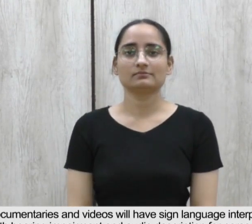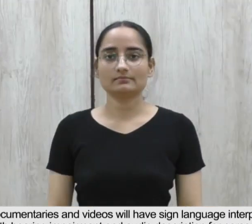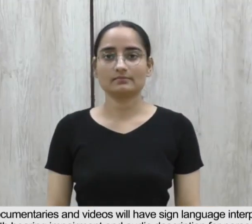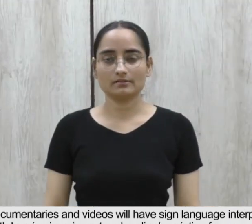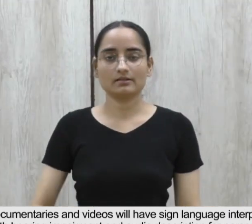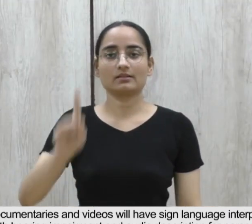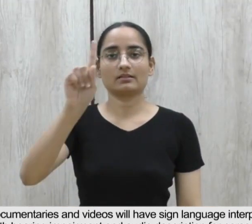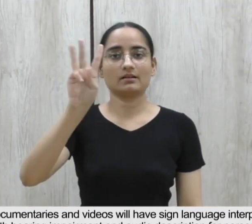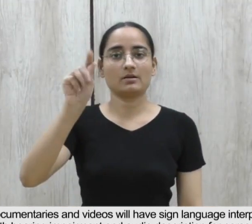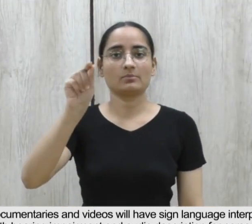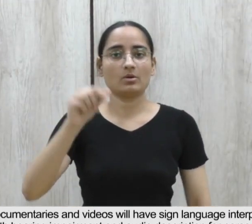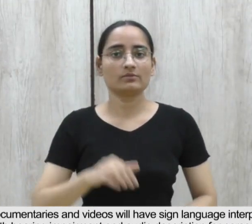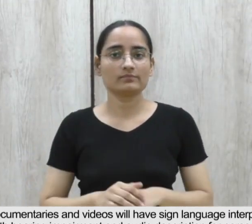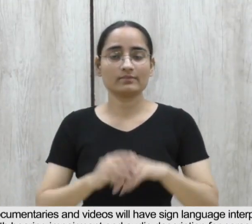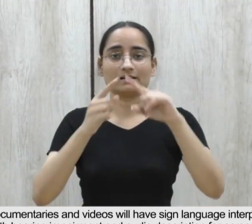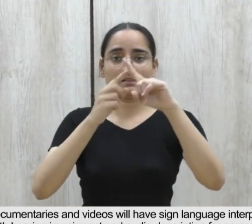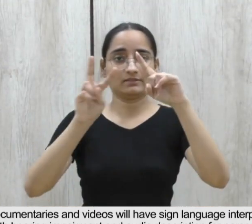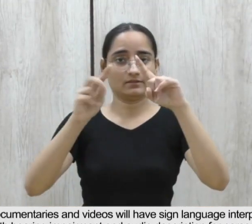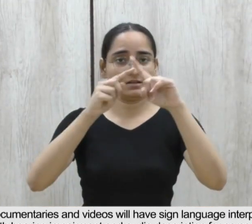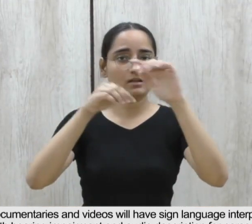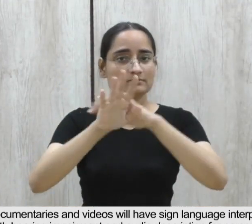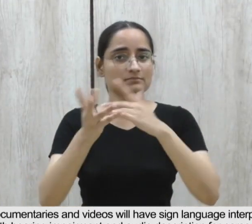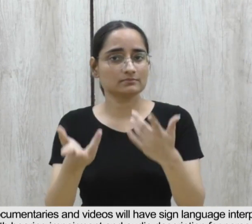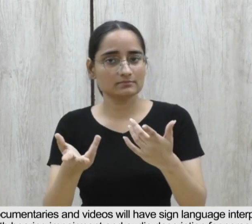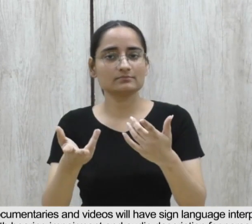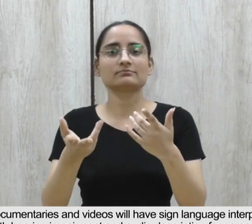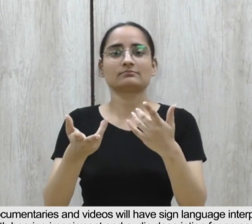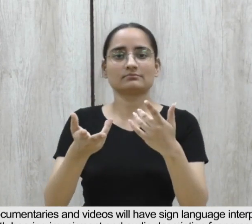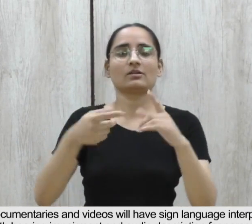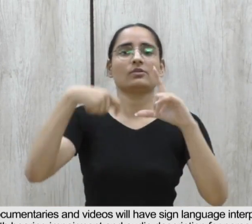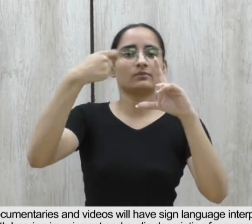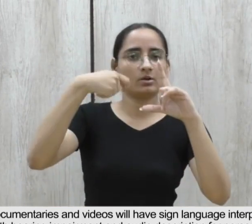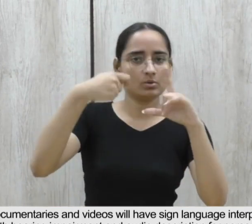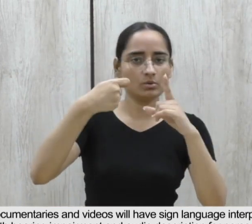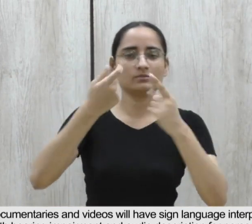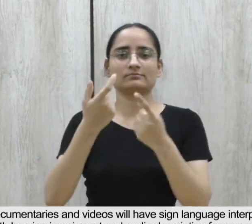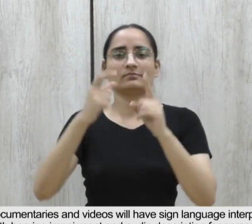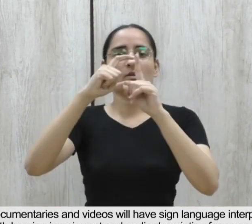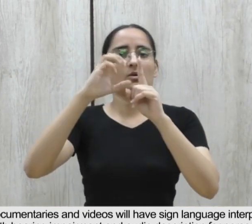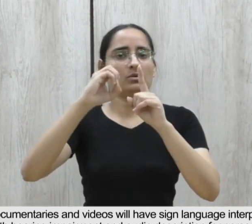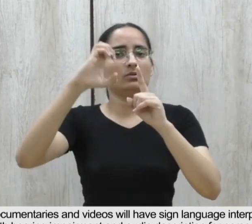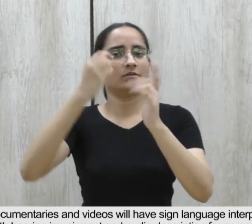Seventh point, all TV content, films,